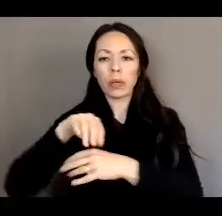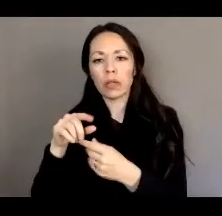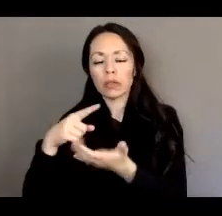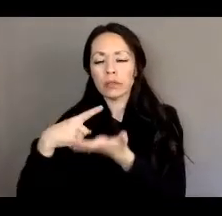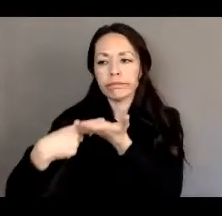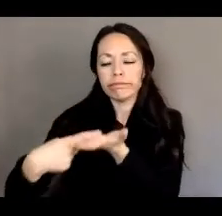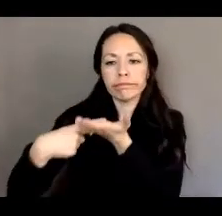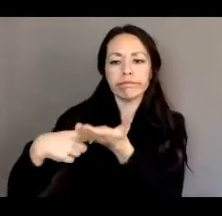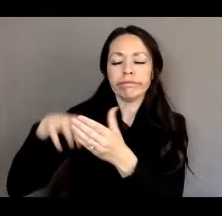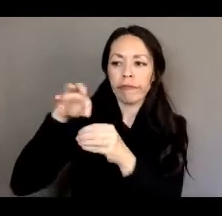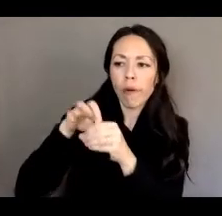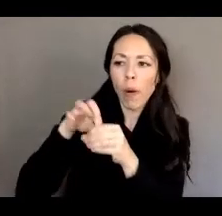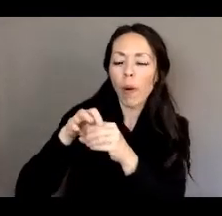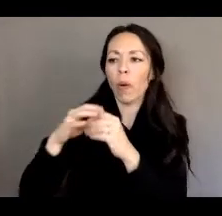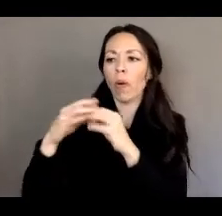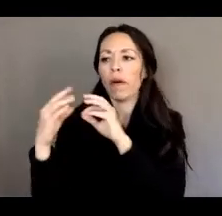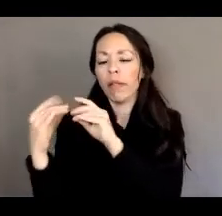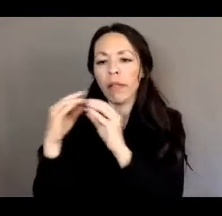on bills.